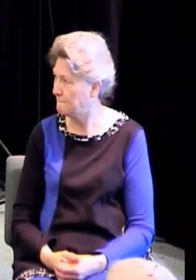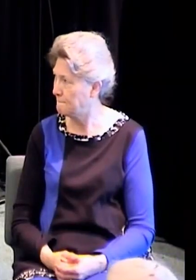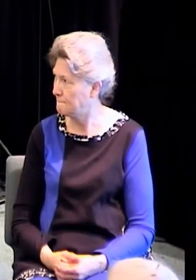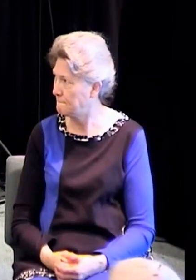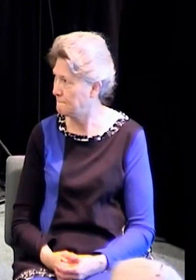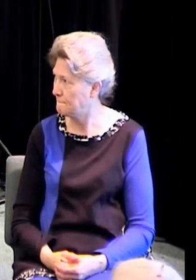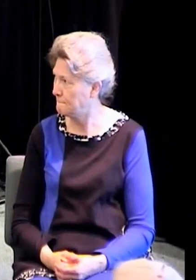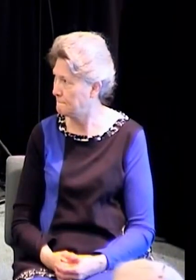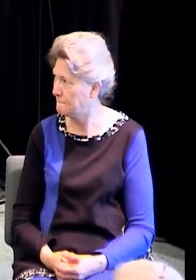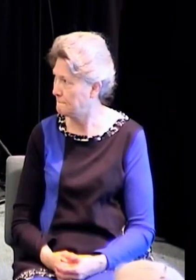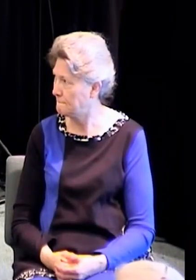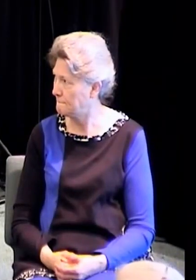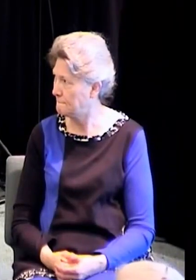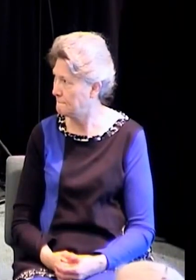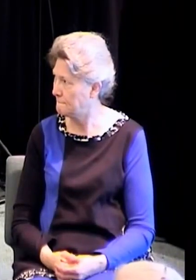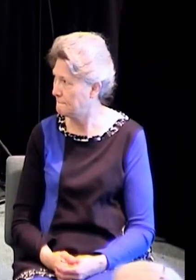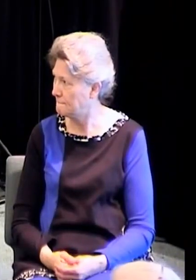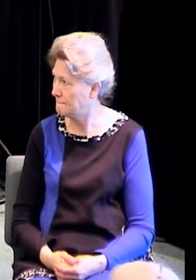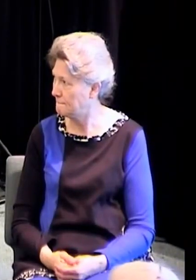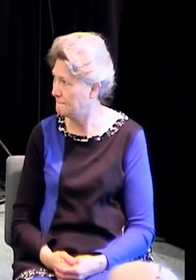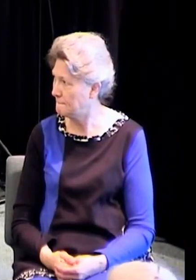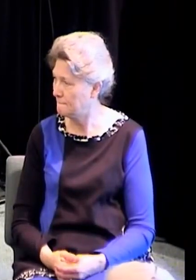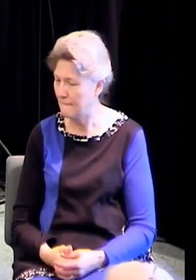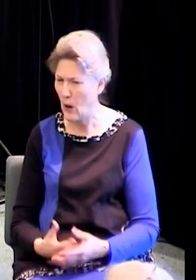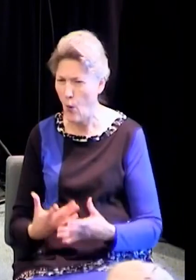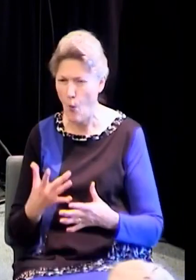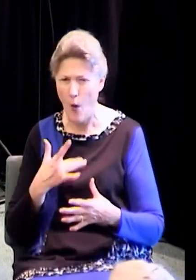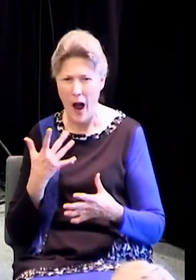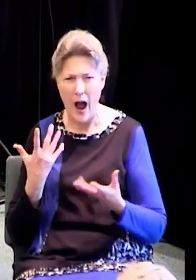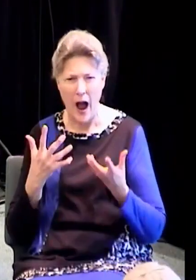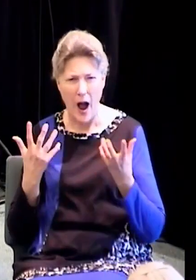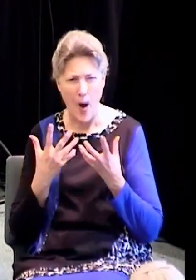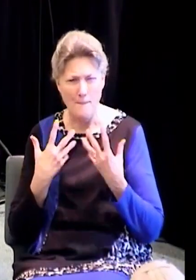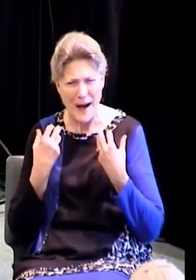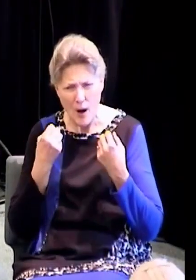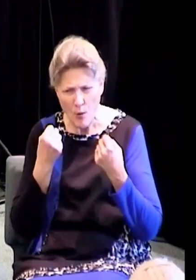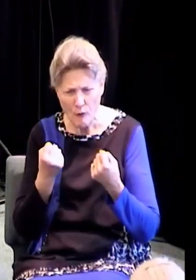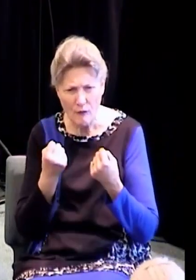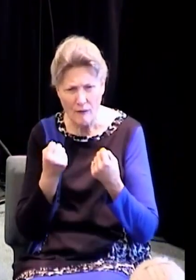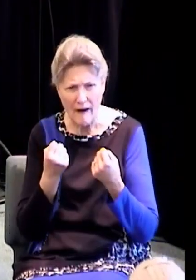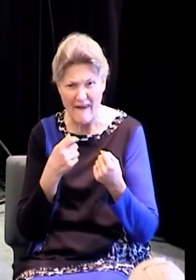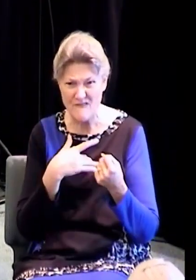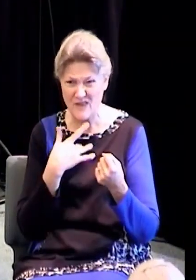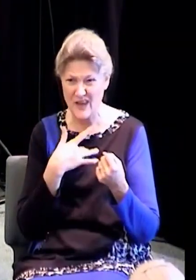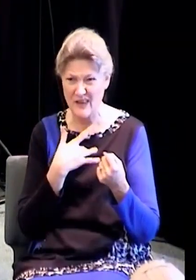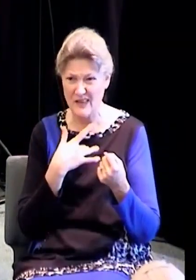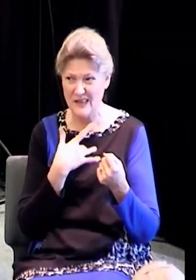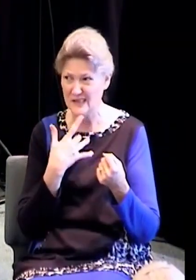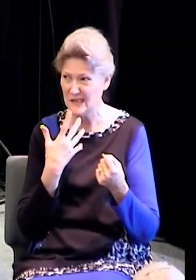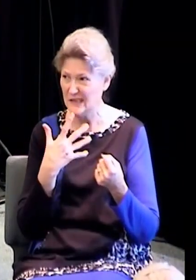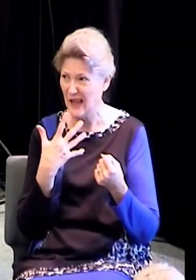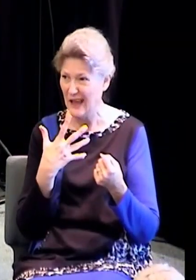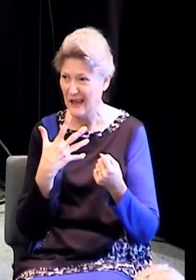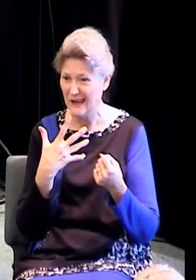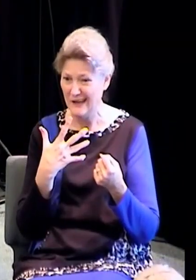oh, this is powerful. I feel this like liquid love pouring out of heaven.